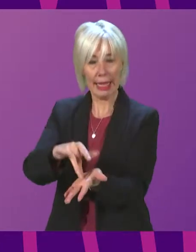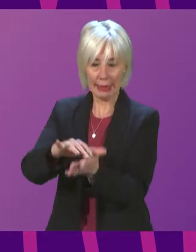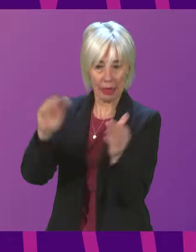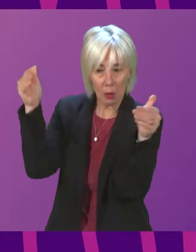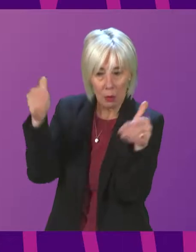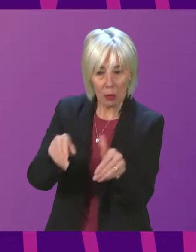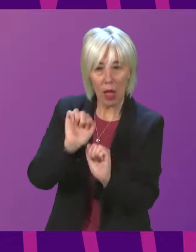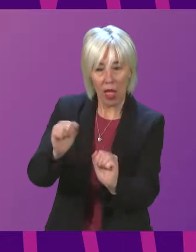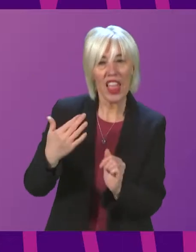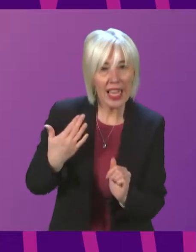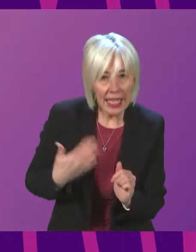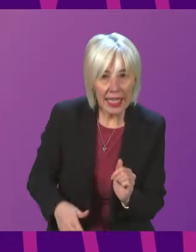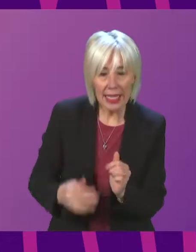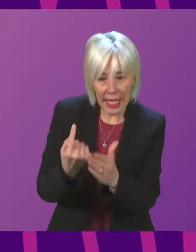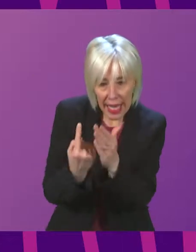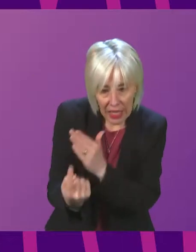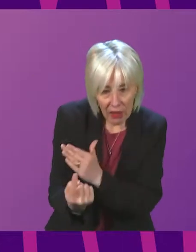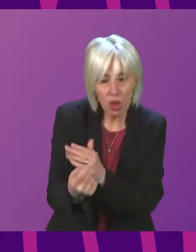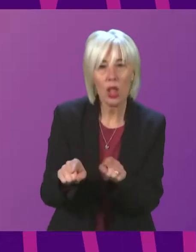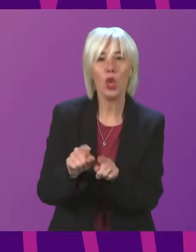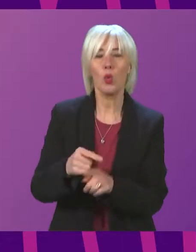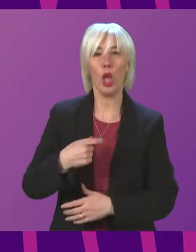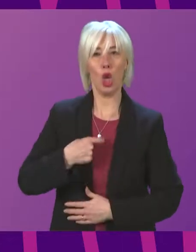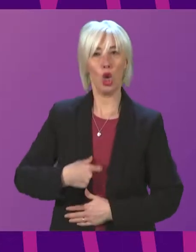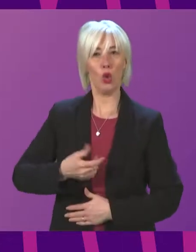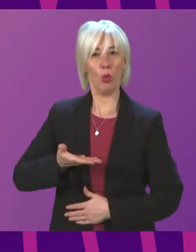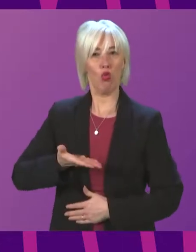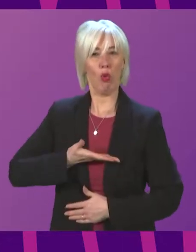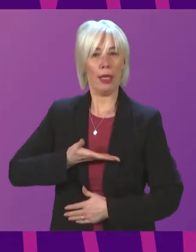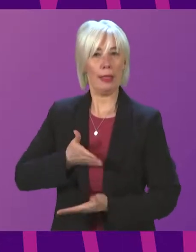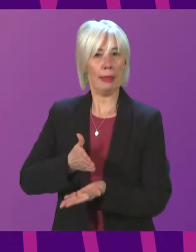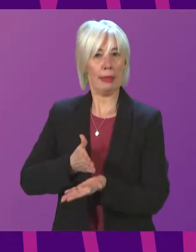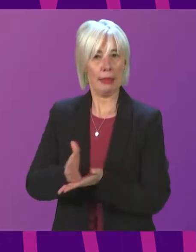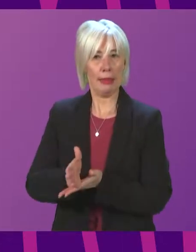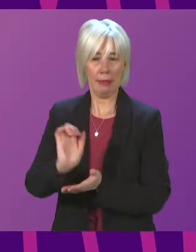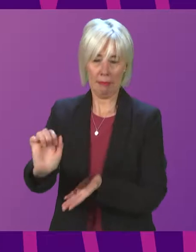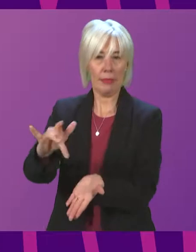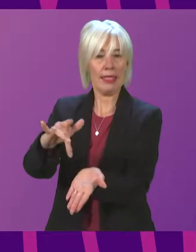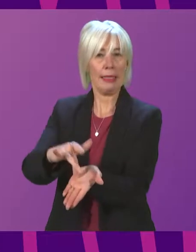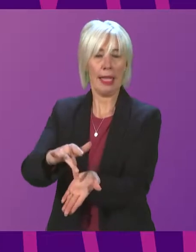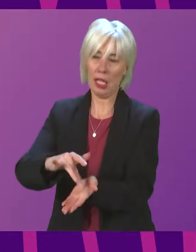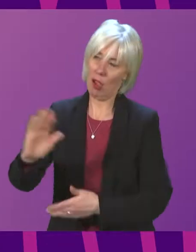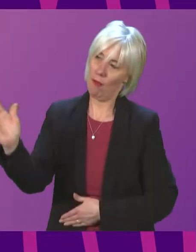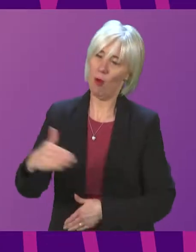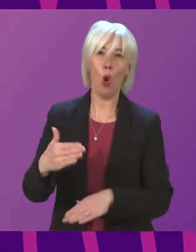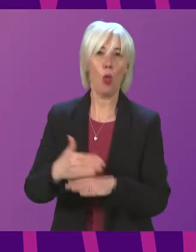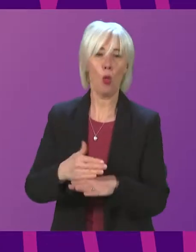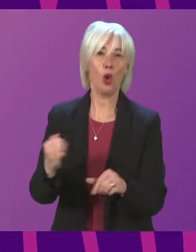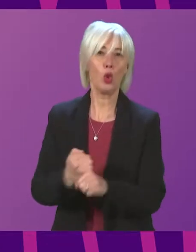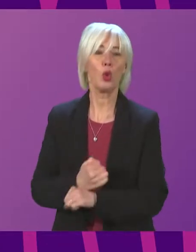needs individually, and that we put human rights at the very heart of all the work that we do in this regard.